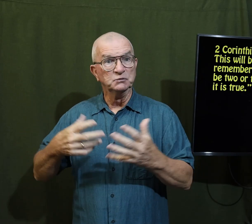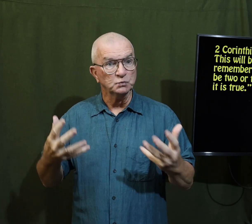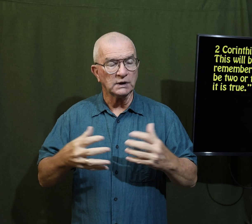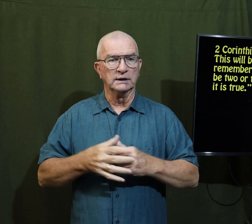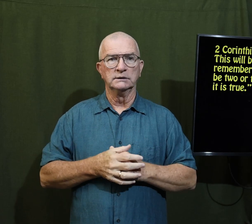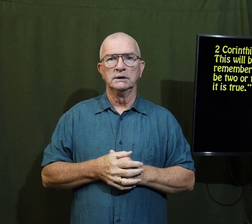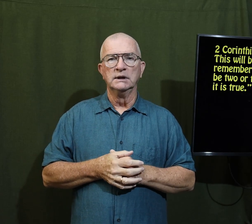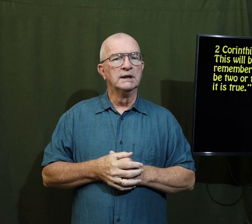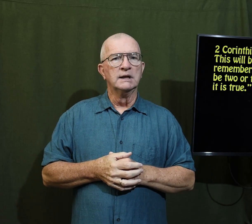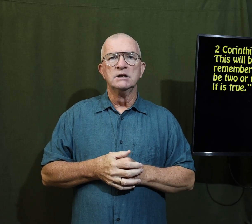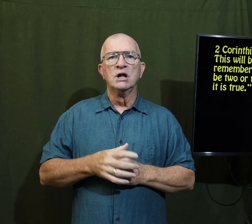And what did Paul mean?